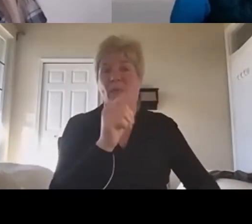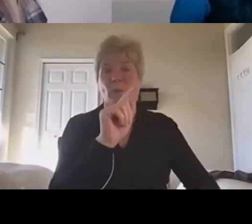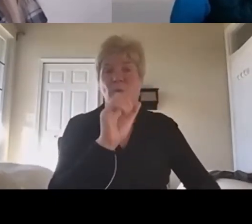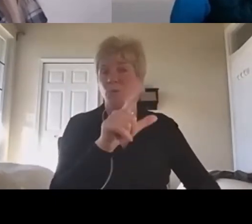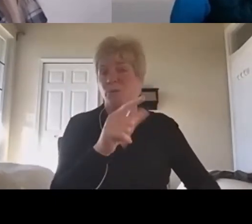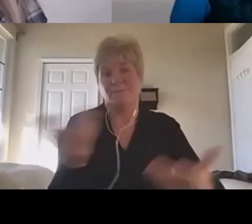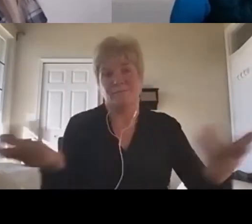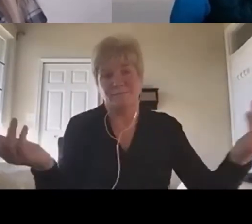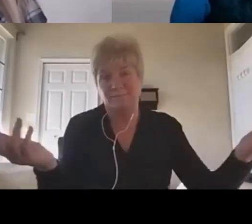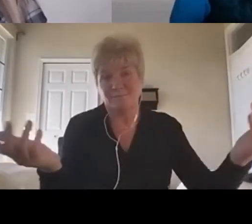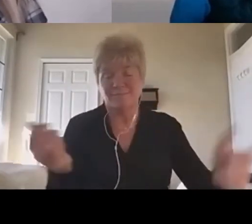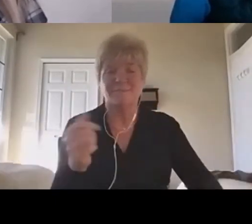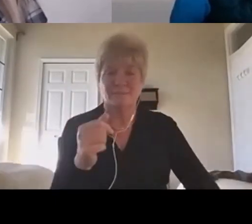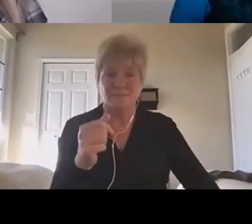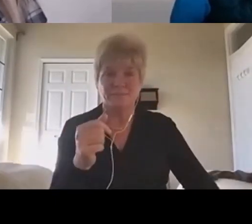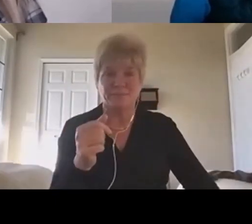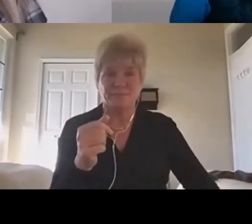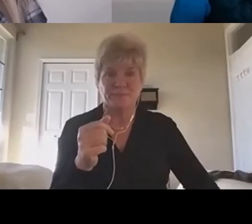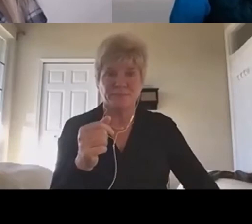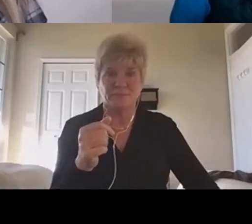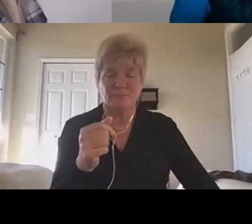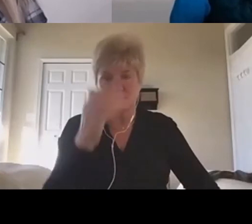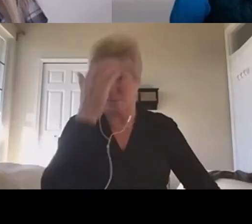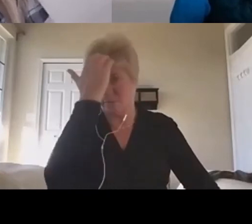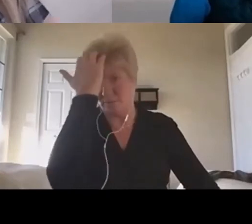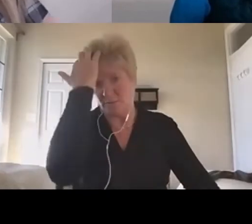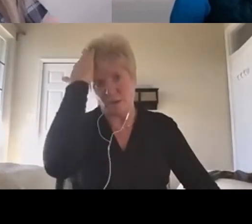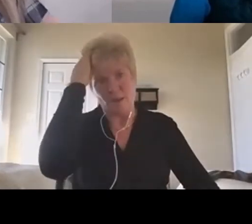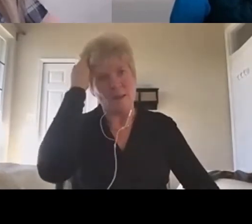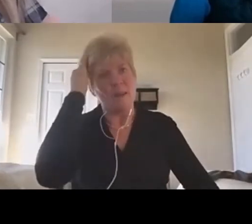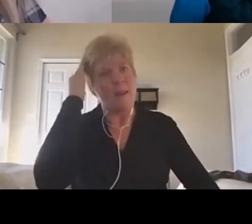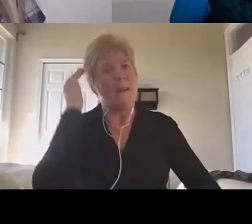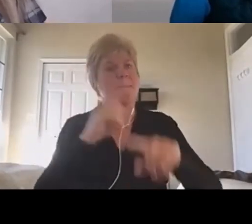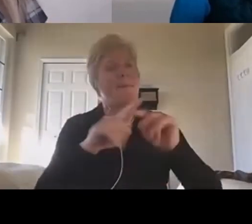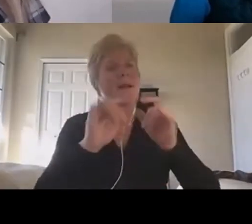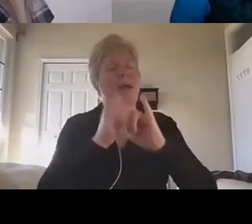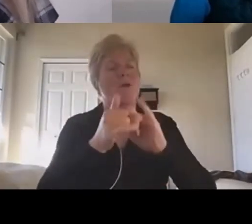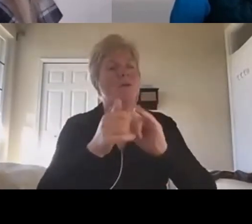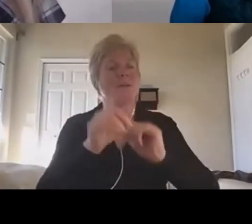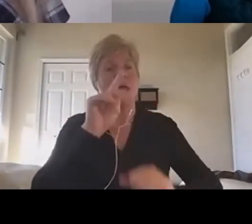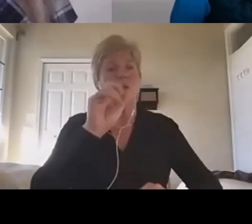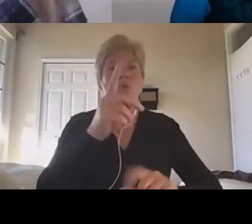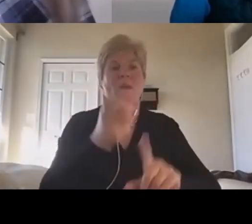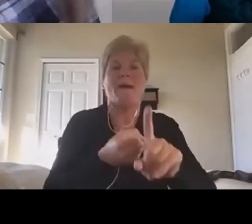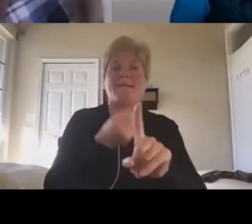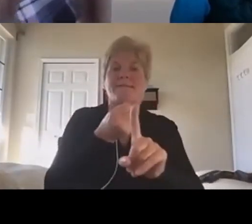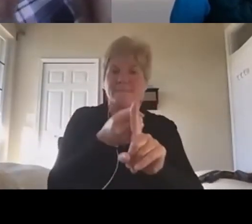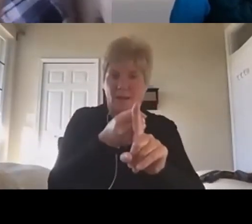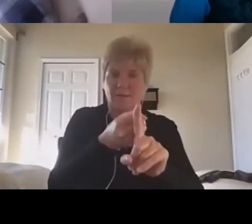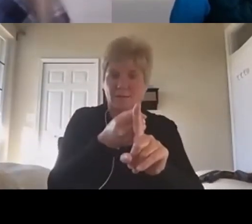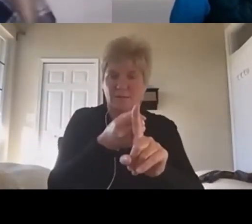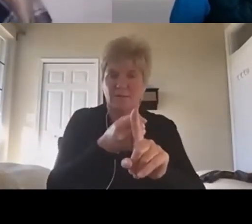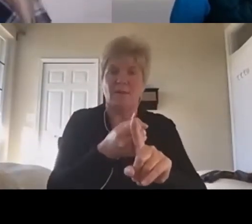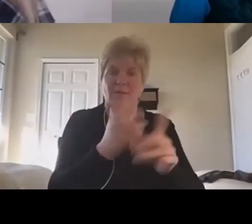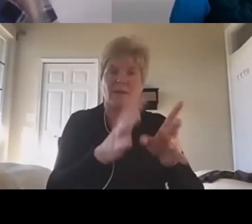how that tool affects demand is more important than one or two